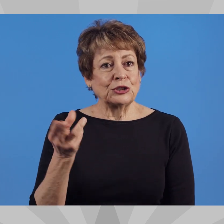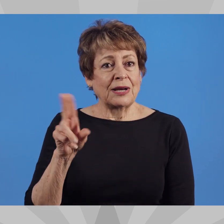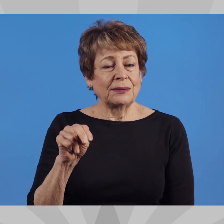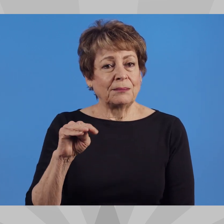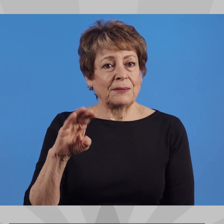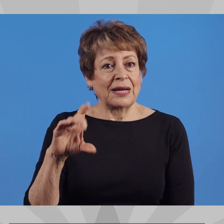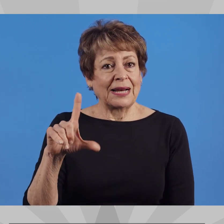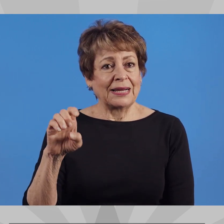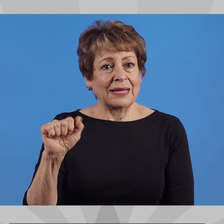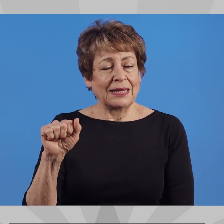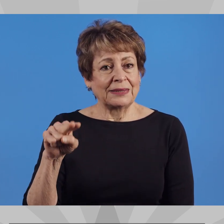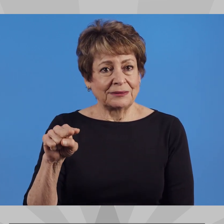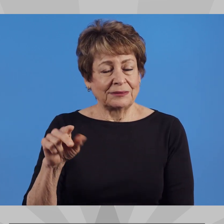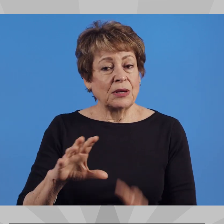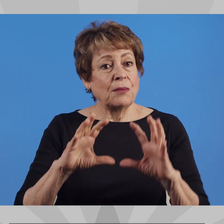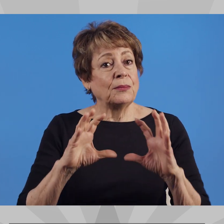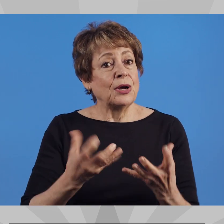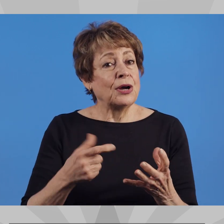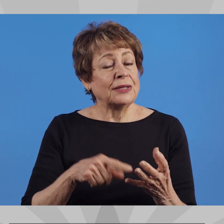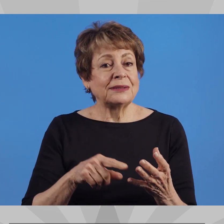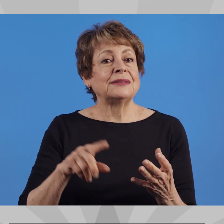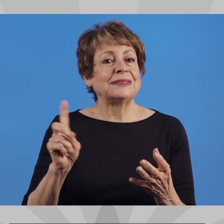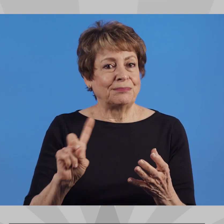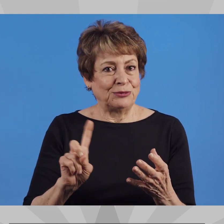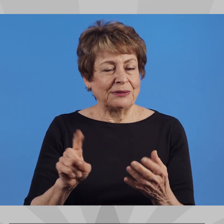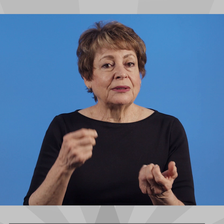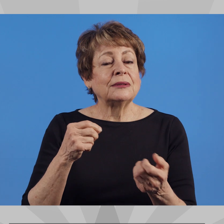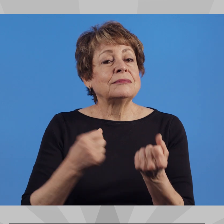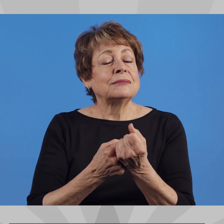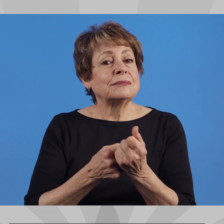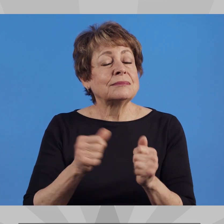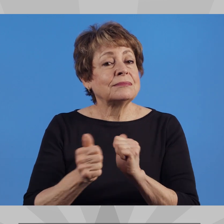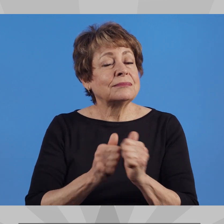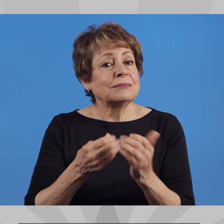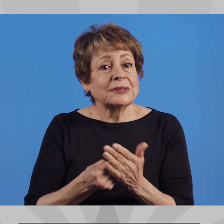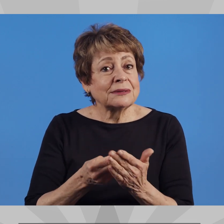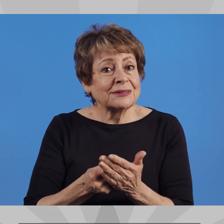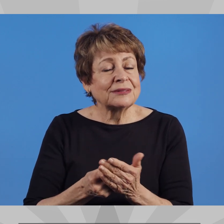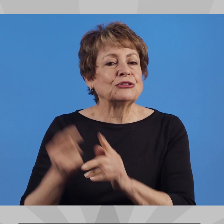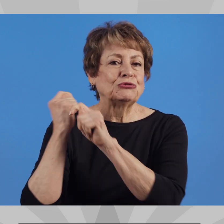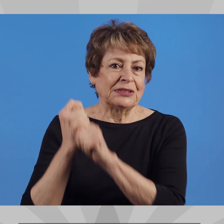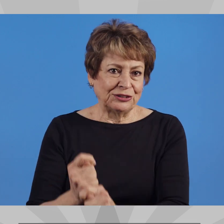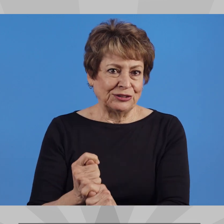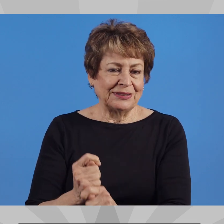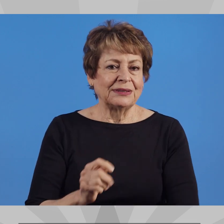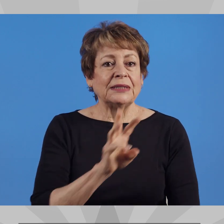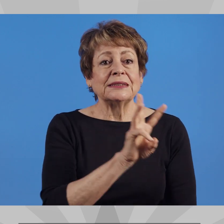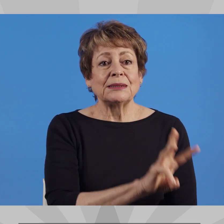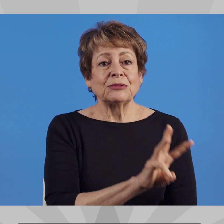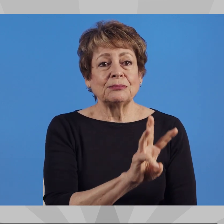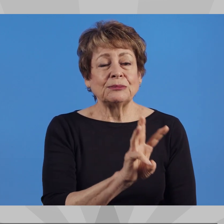JOHN MCLEAN PARTY DEMOCRATIC CAMPAIGN FUNDING TRADITIONAL